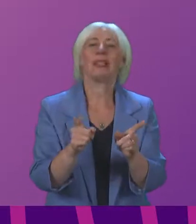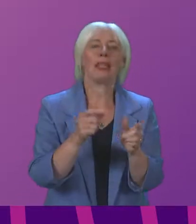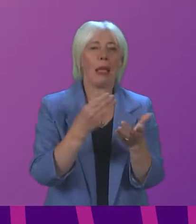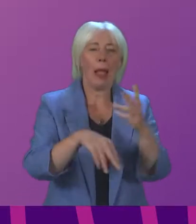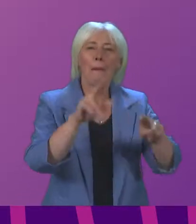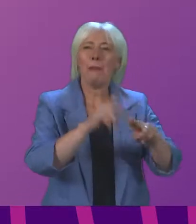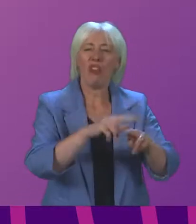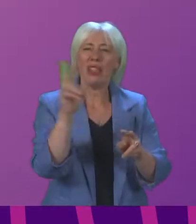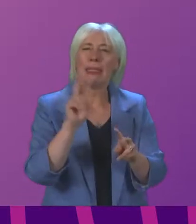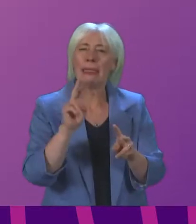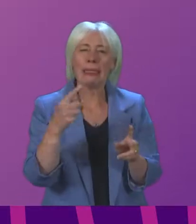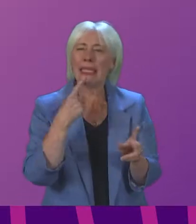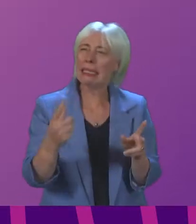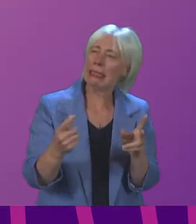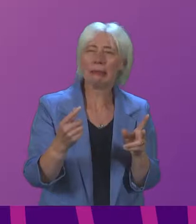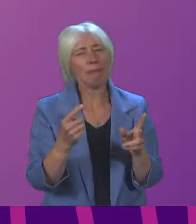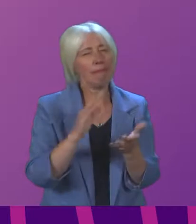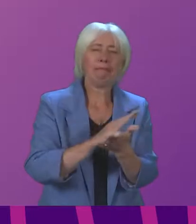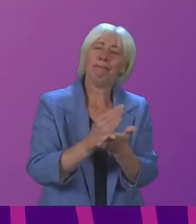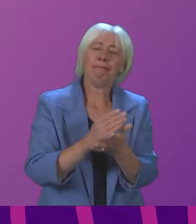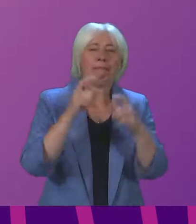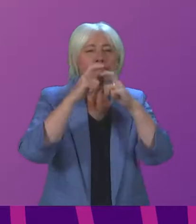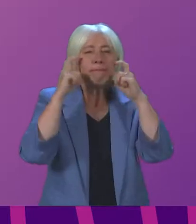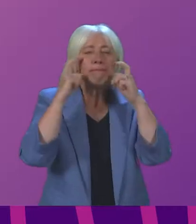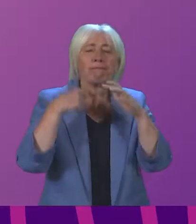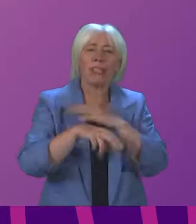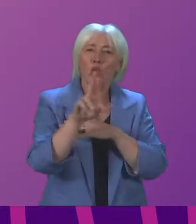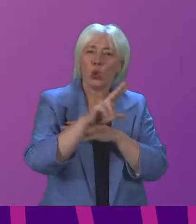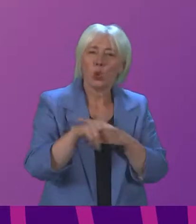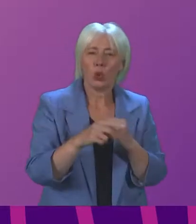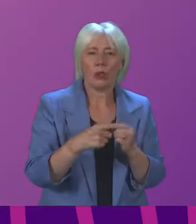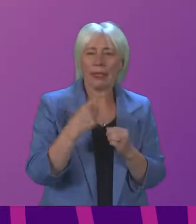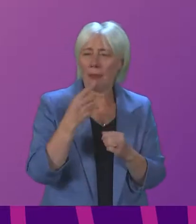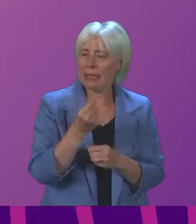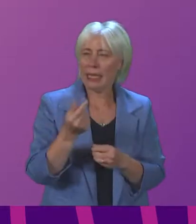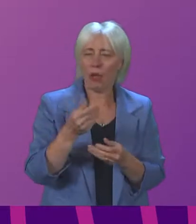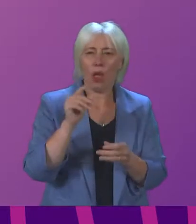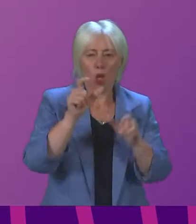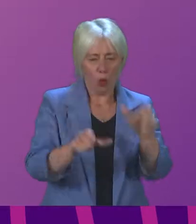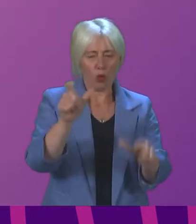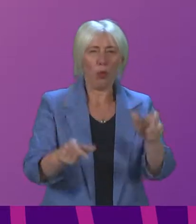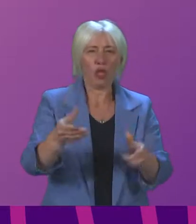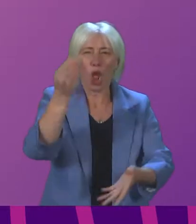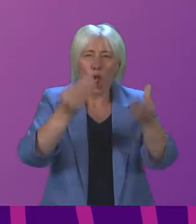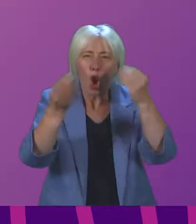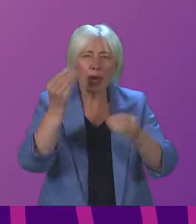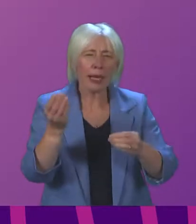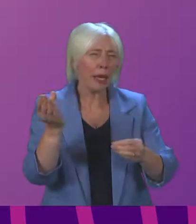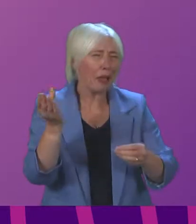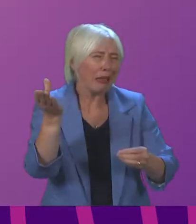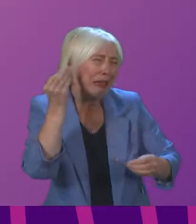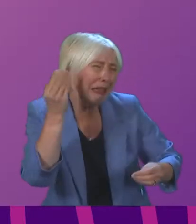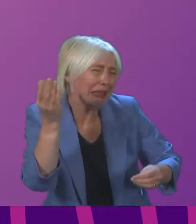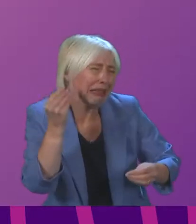parents about the wearing of face masks in school. Some had concerns over pupils' learning in relation to hearing and understanding,